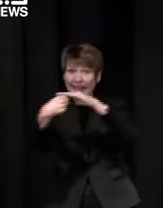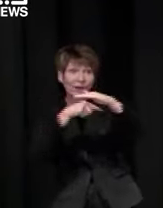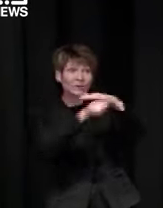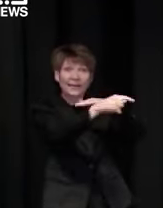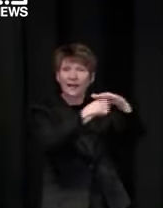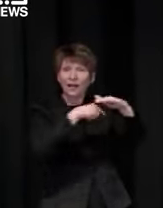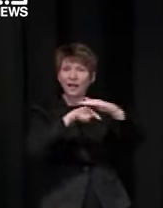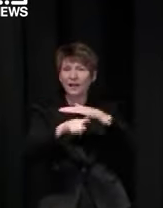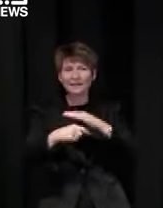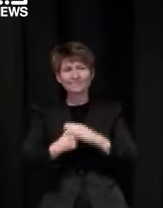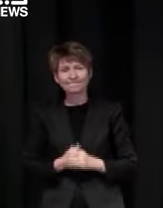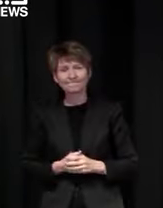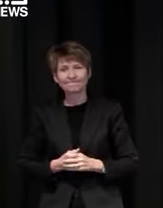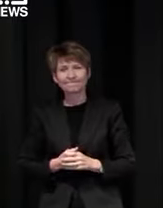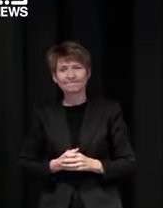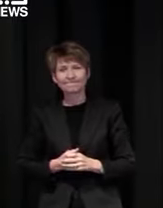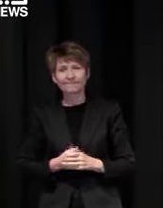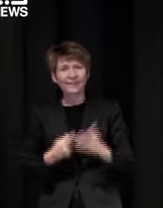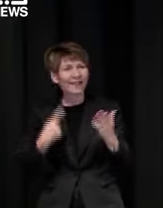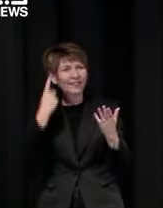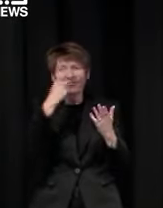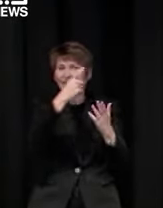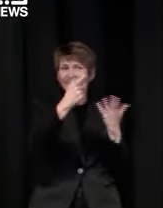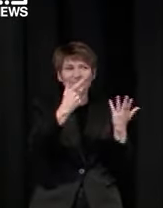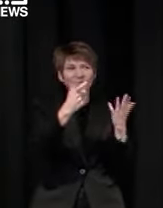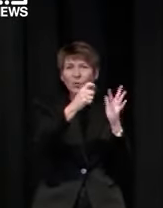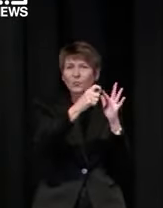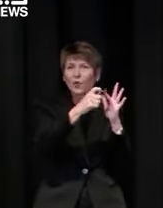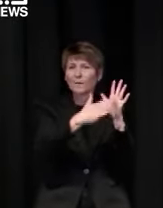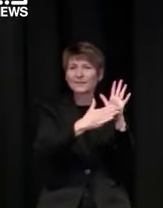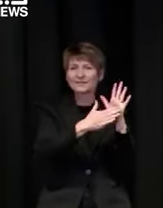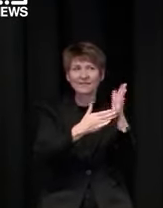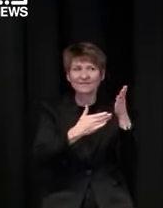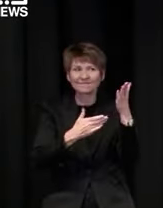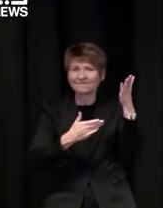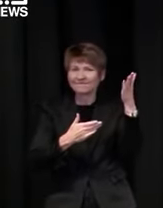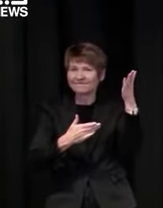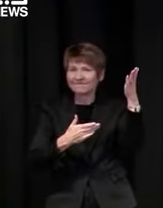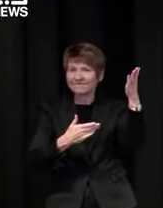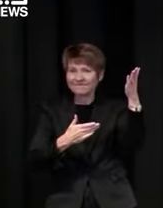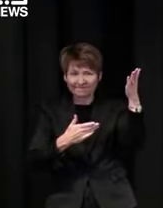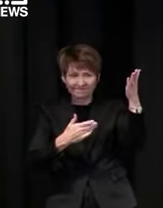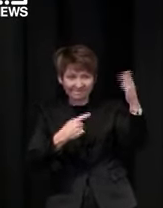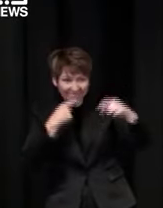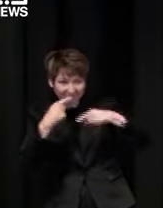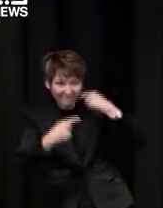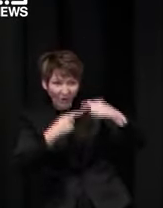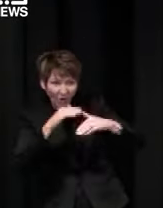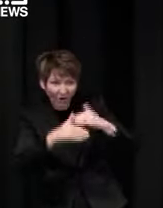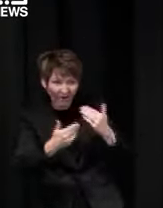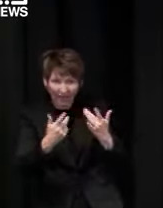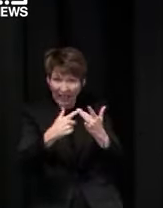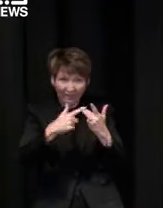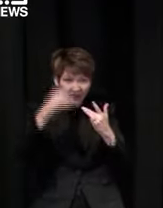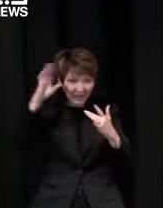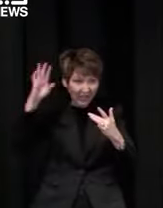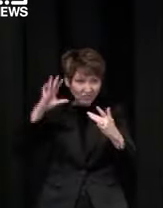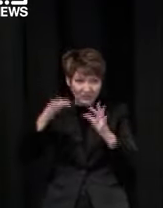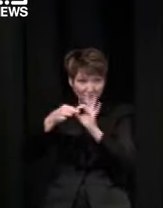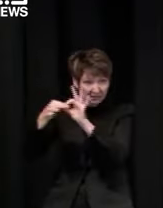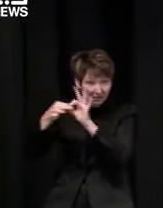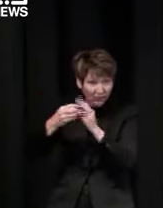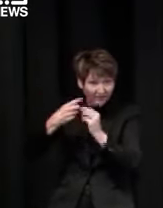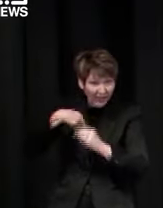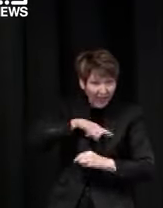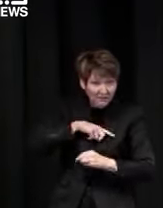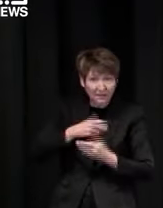don't think the prime minister would necessarily be able to give you a definitive list of all the countries that are going to be able to be in travel bubbles with us right now you'll have to wait and see